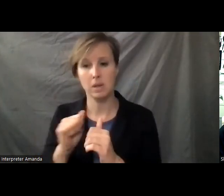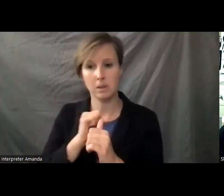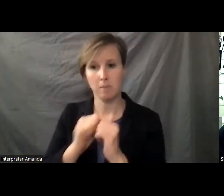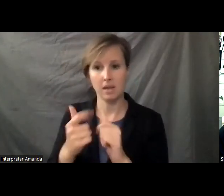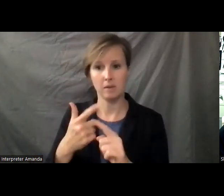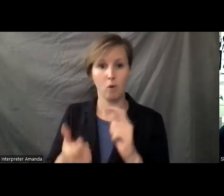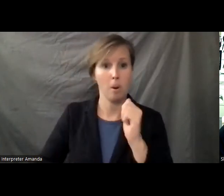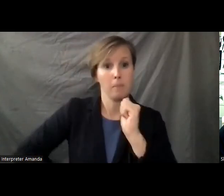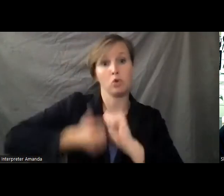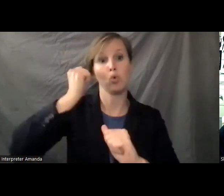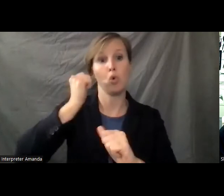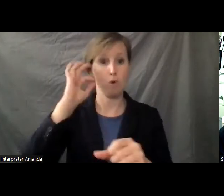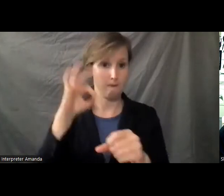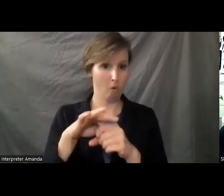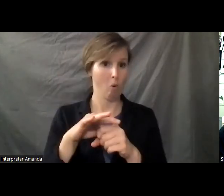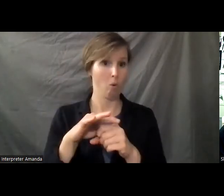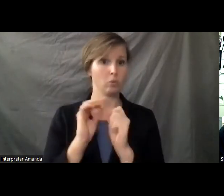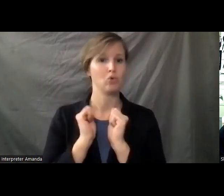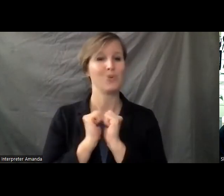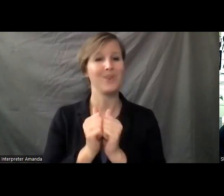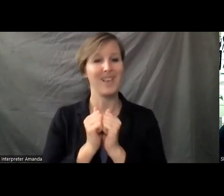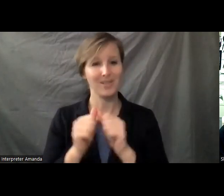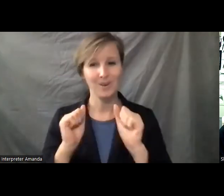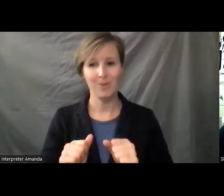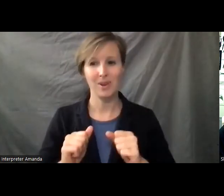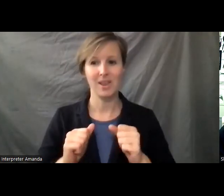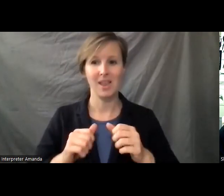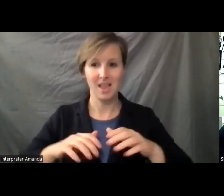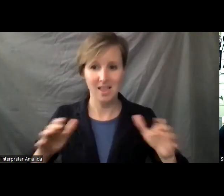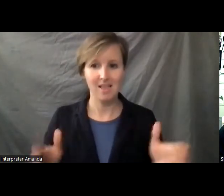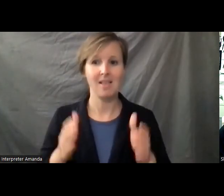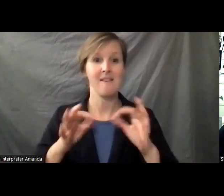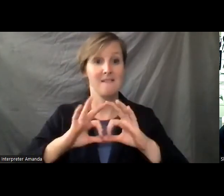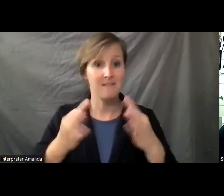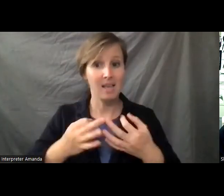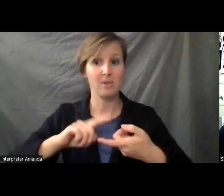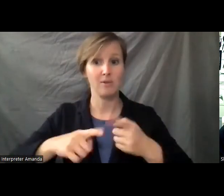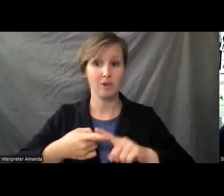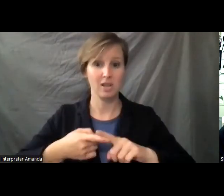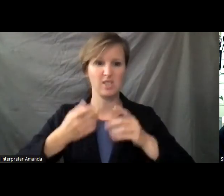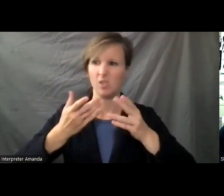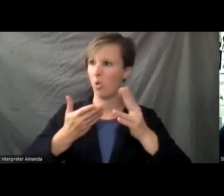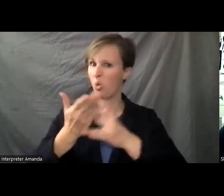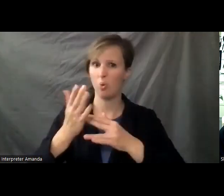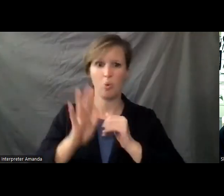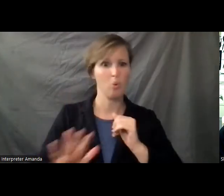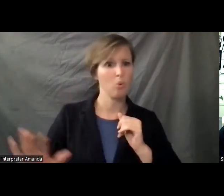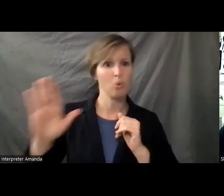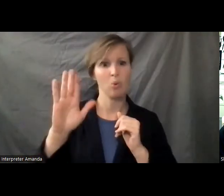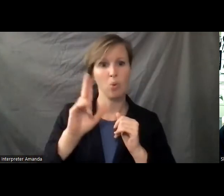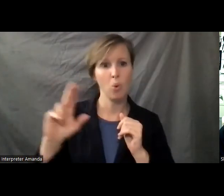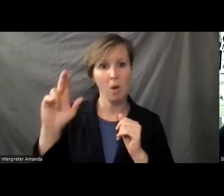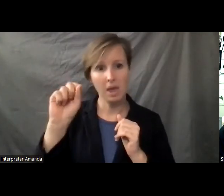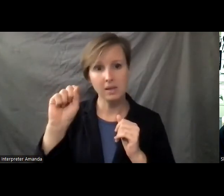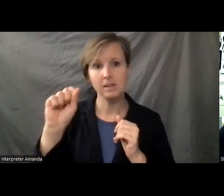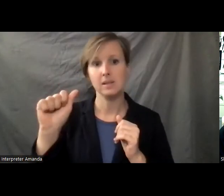majority vote. Together, we can reach out to family and friends around the United States, work with who